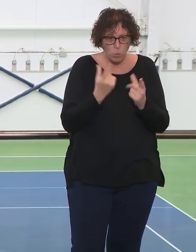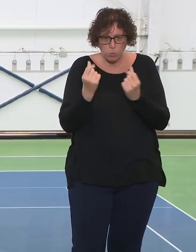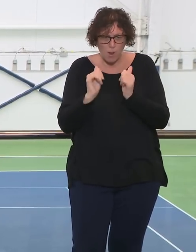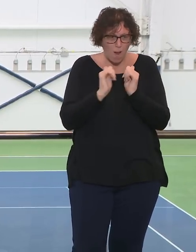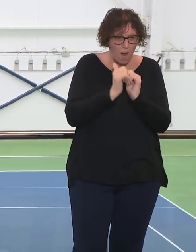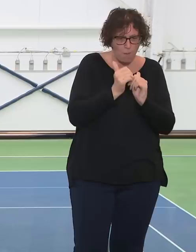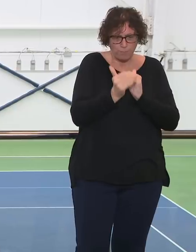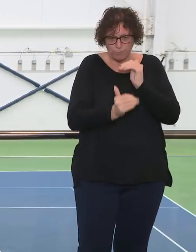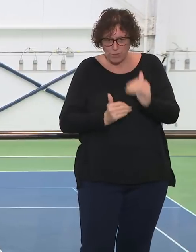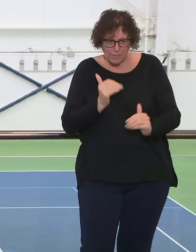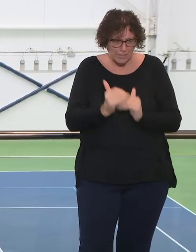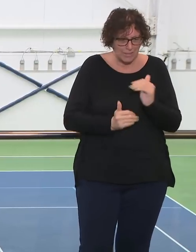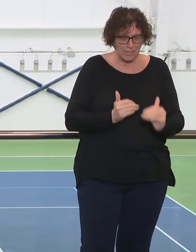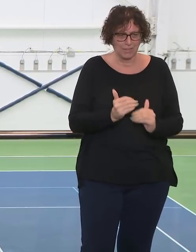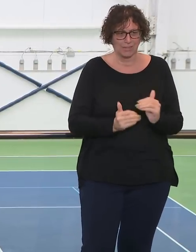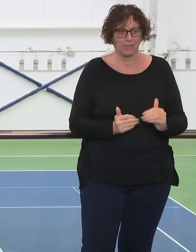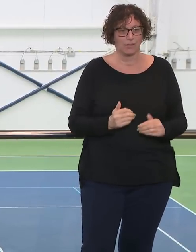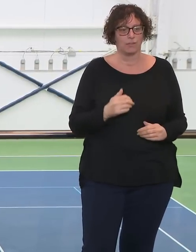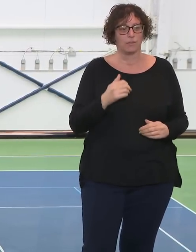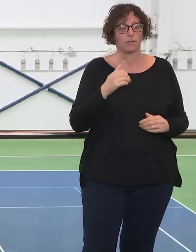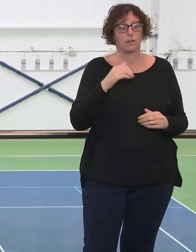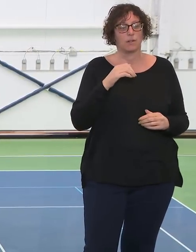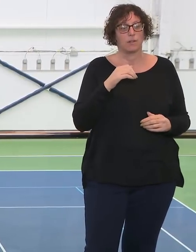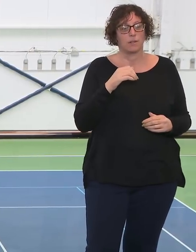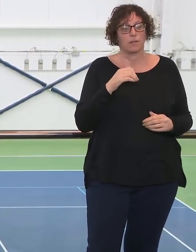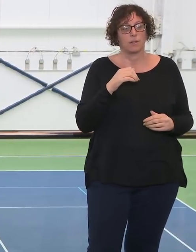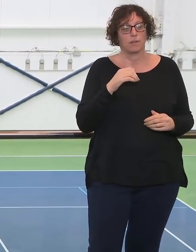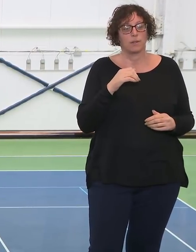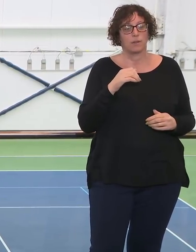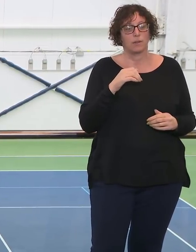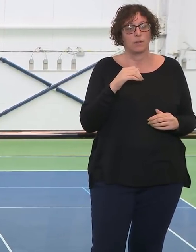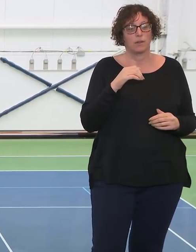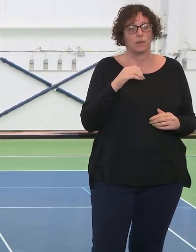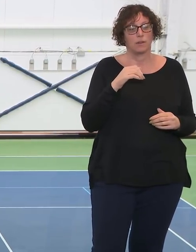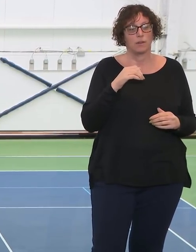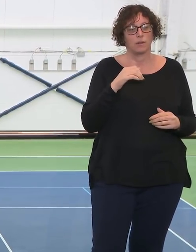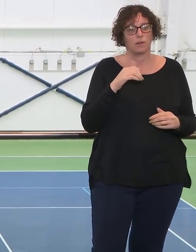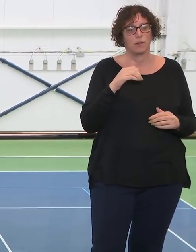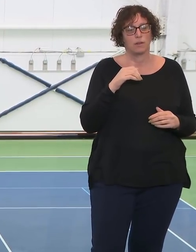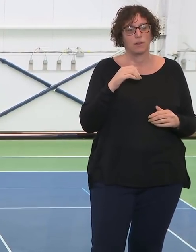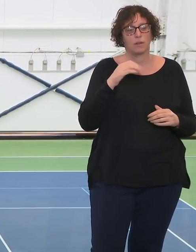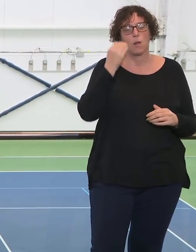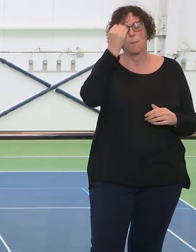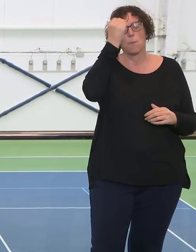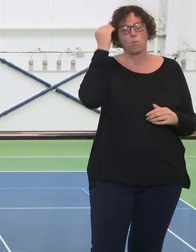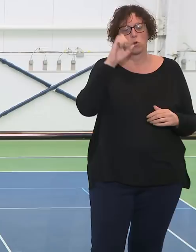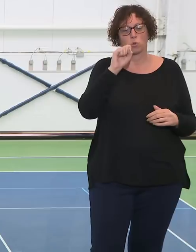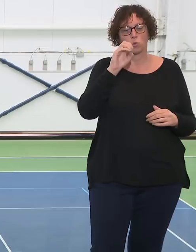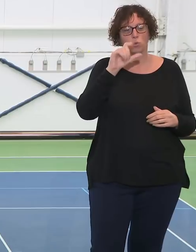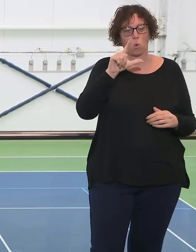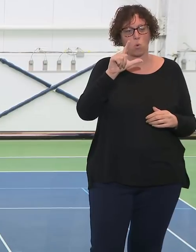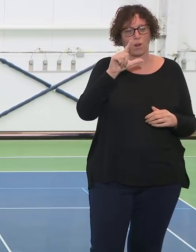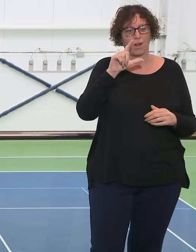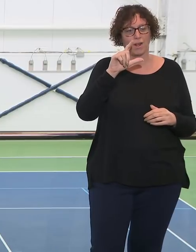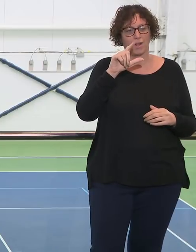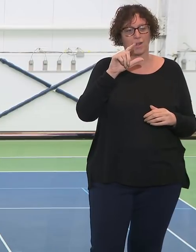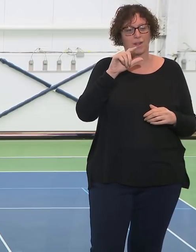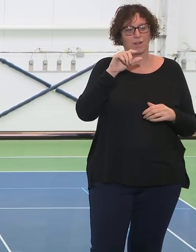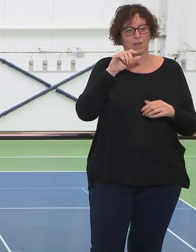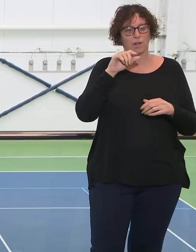Memorial Sloan Kettering is offering to take our cancer patients. I mentioned special surgery for our ortho patients.